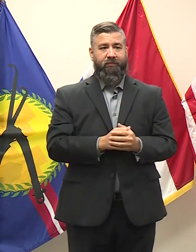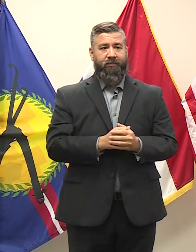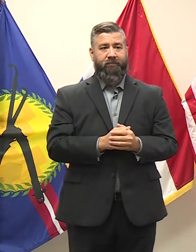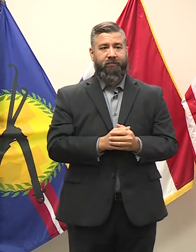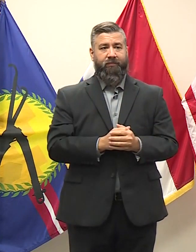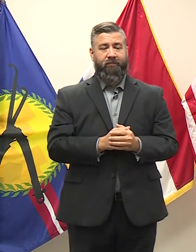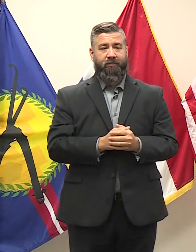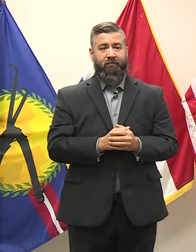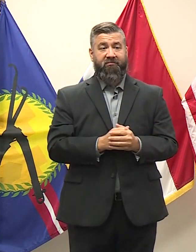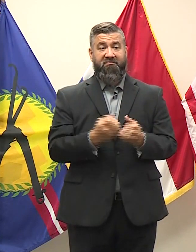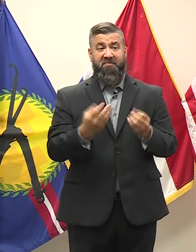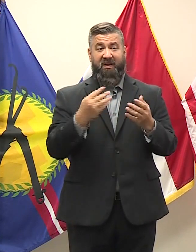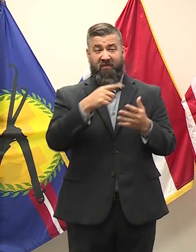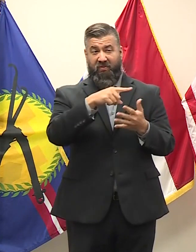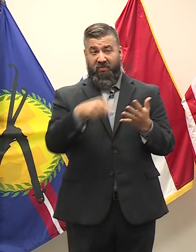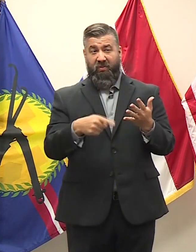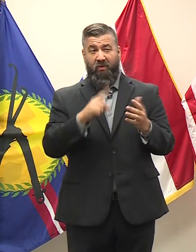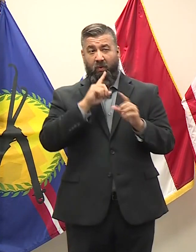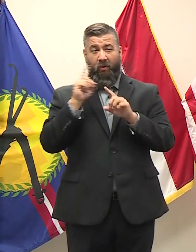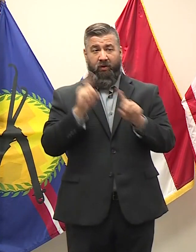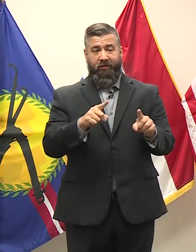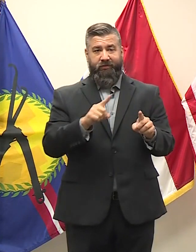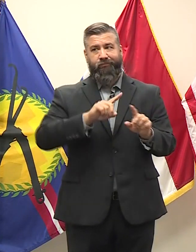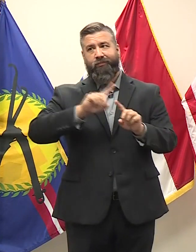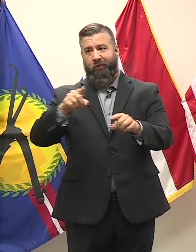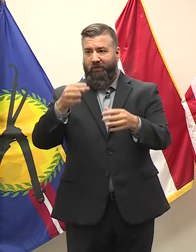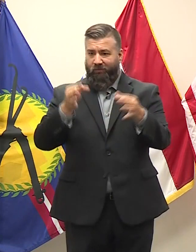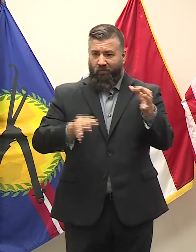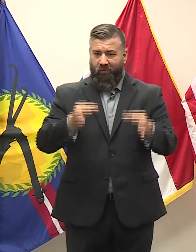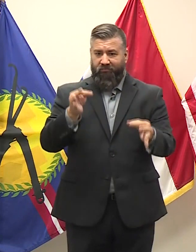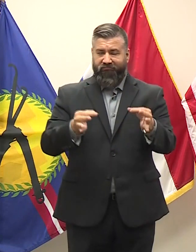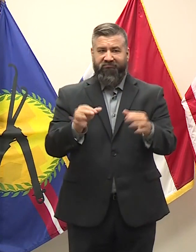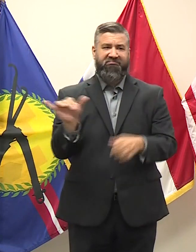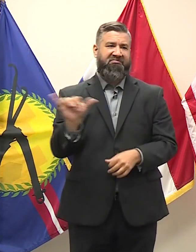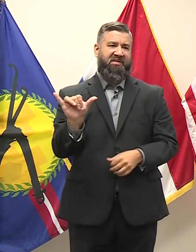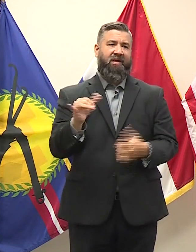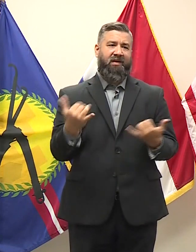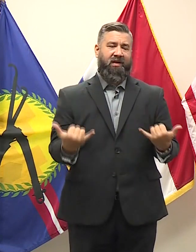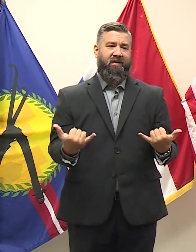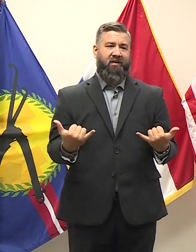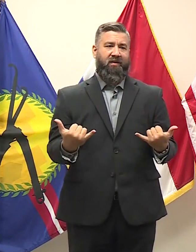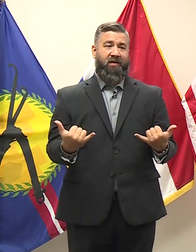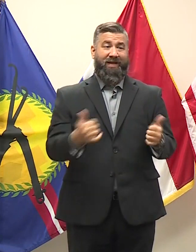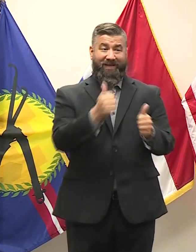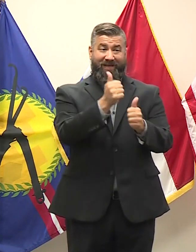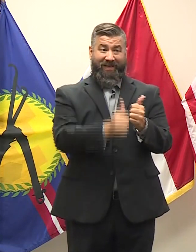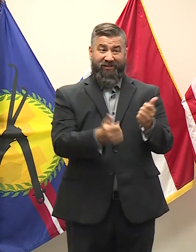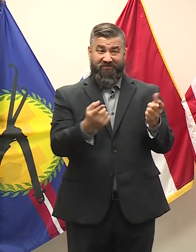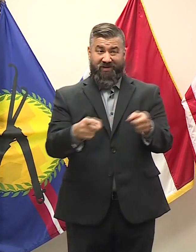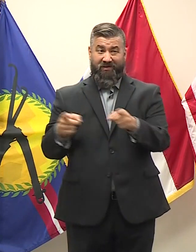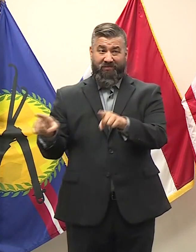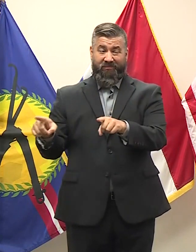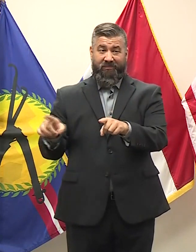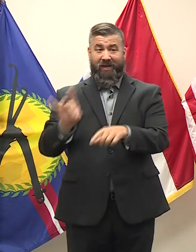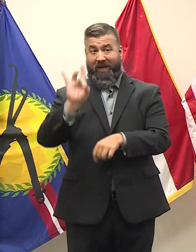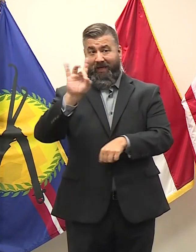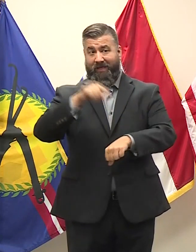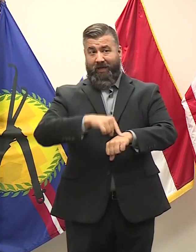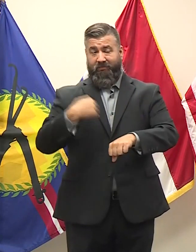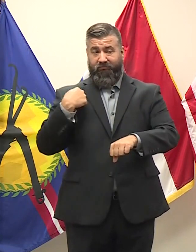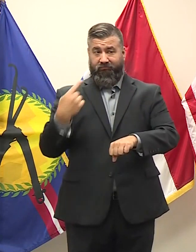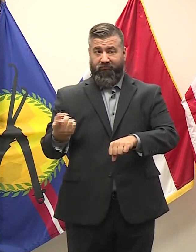public health orders ended up in court, like we are now, and on each occasion, eight times,